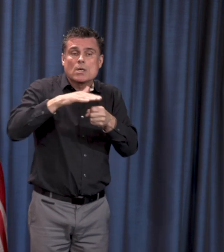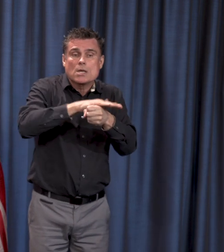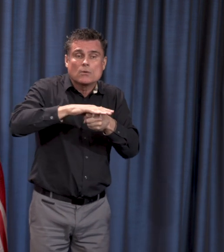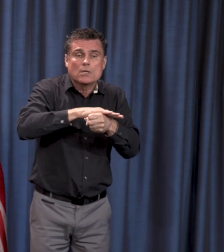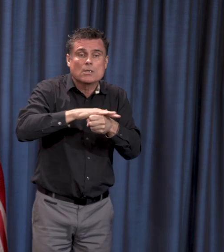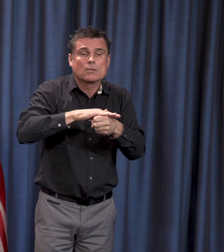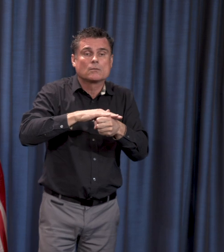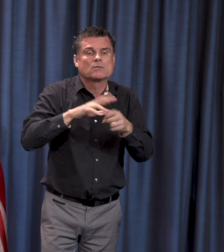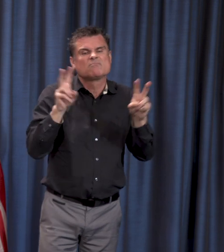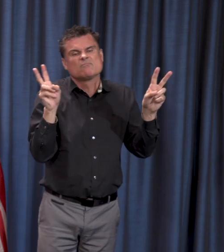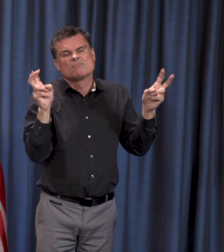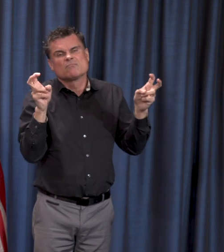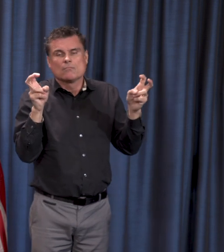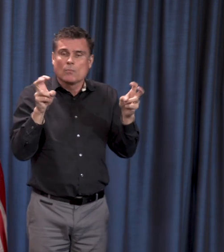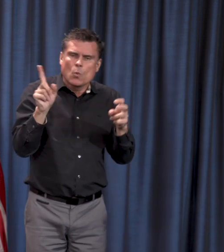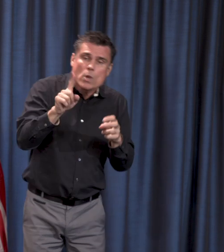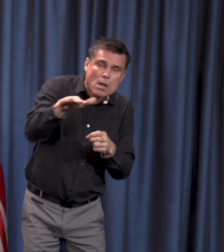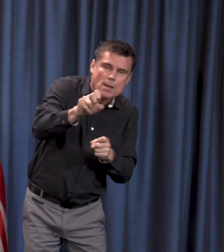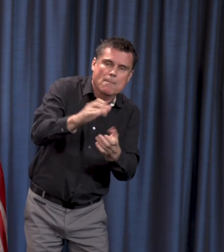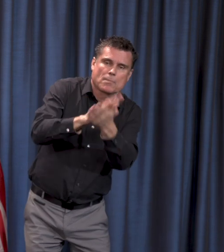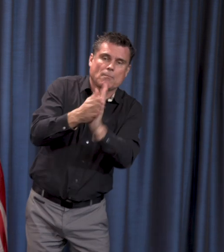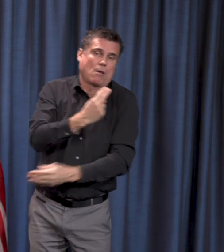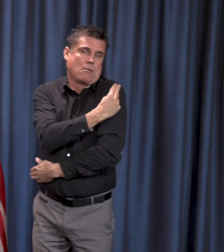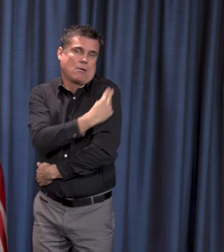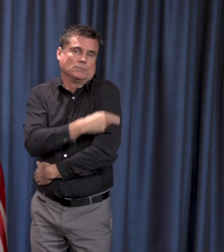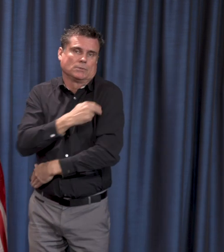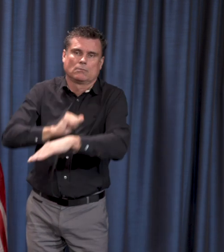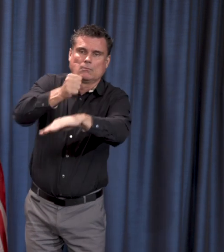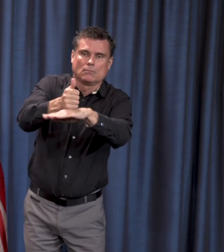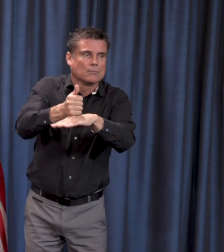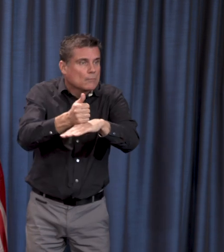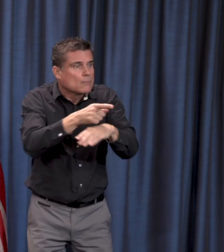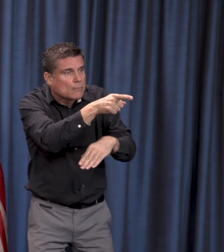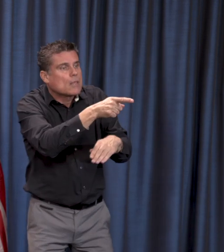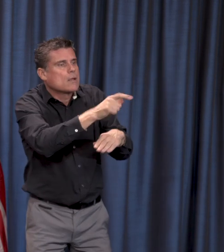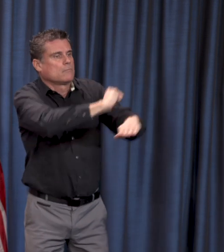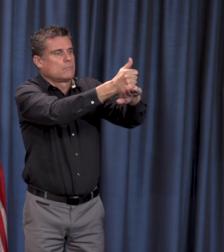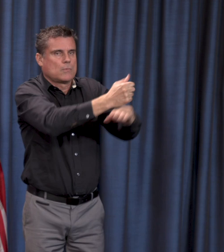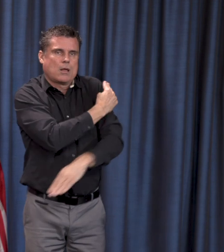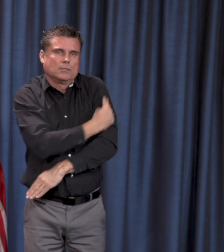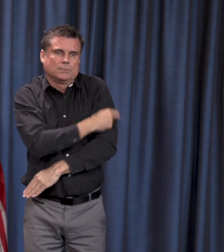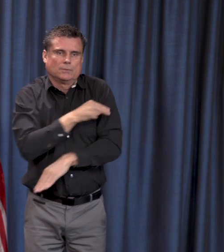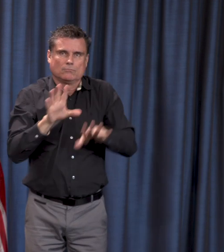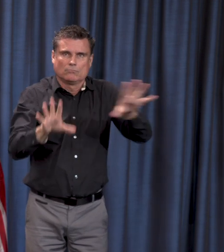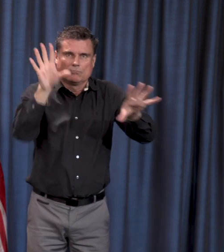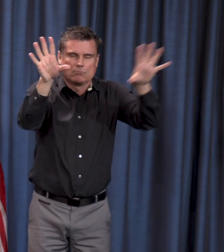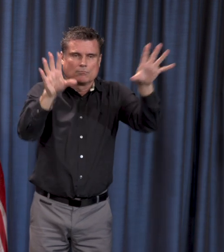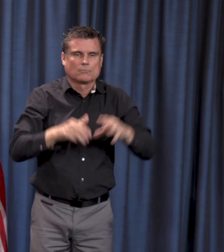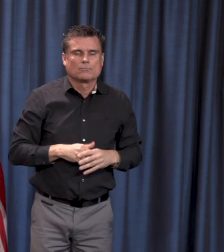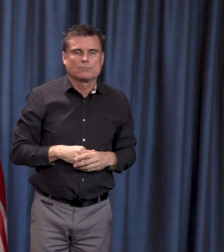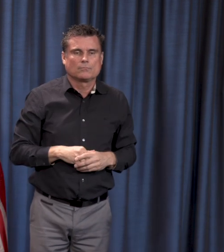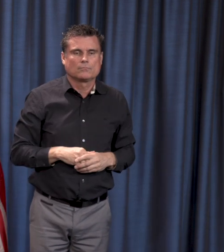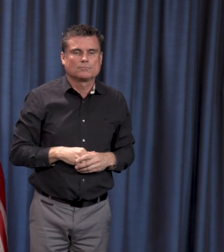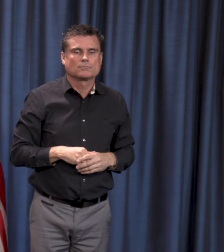The main purpose of that is to help move residents, people who are called ALC patients, or alternative level of care